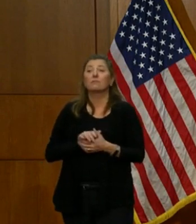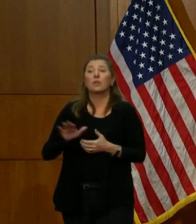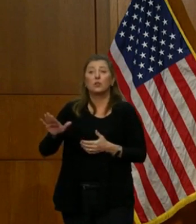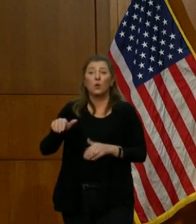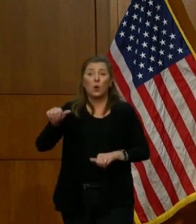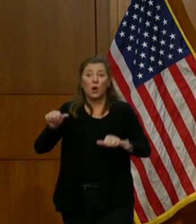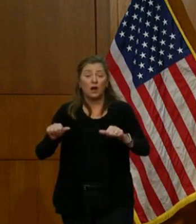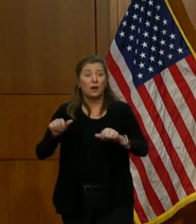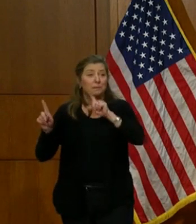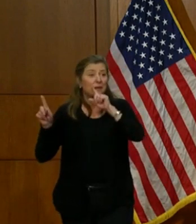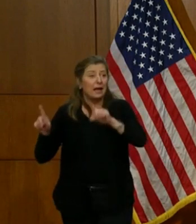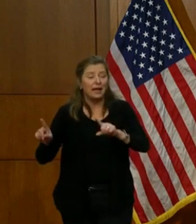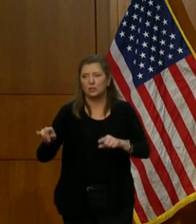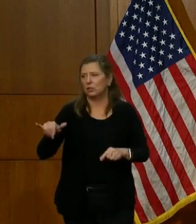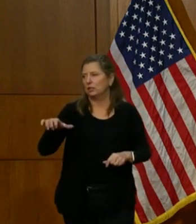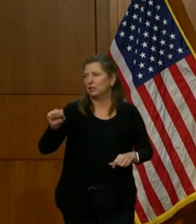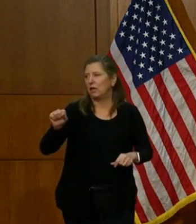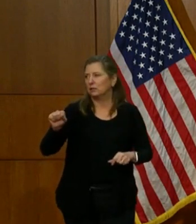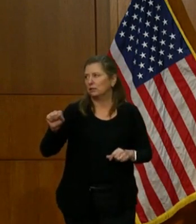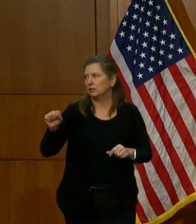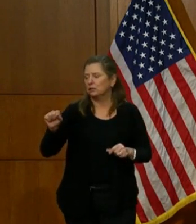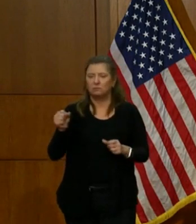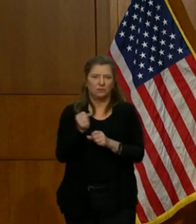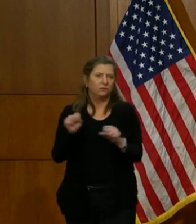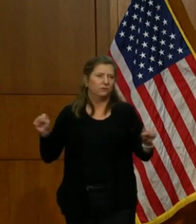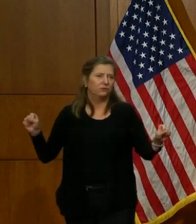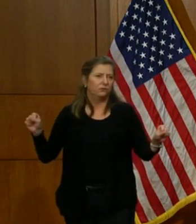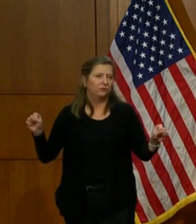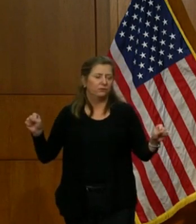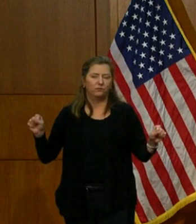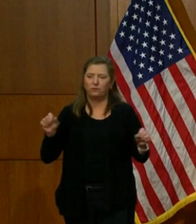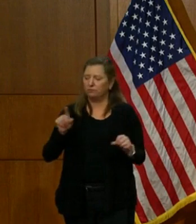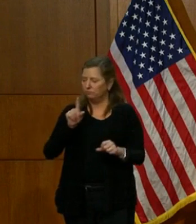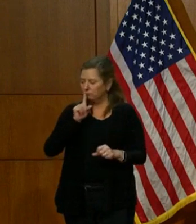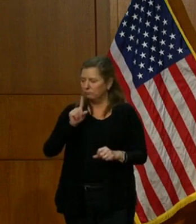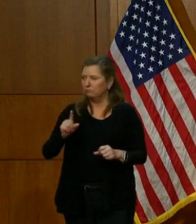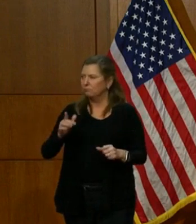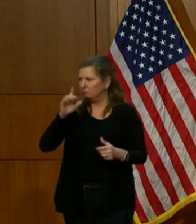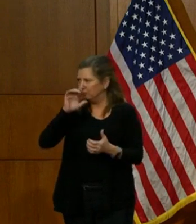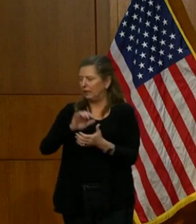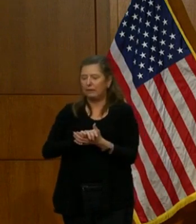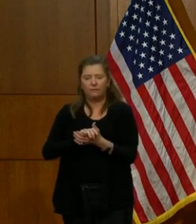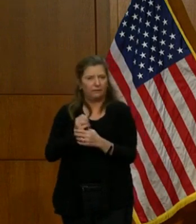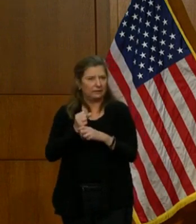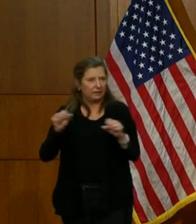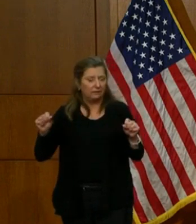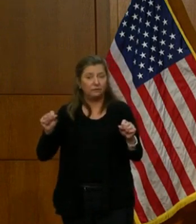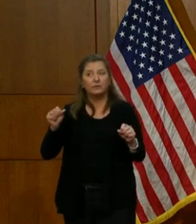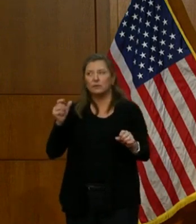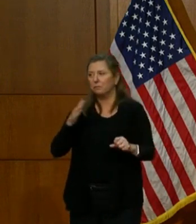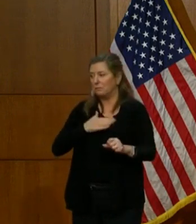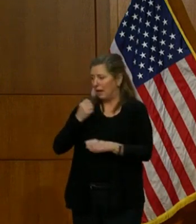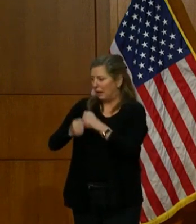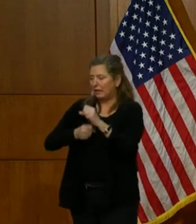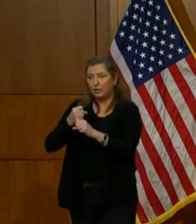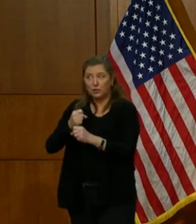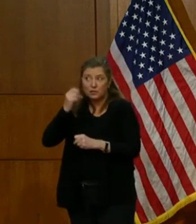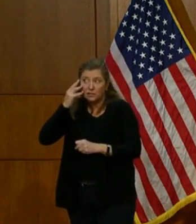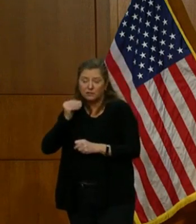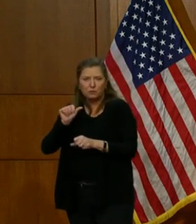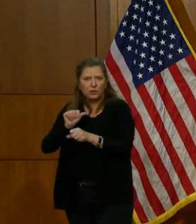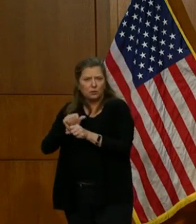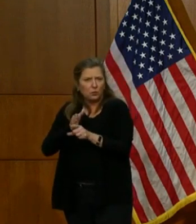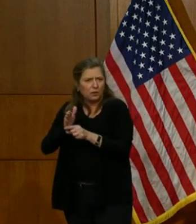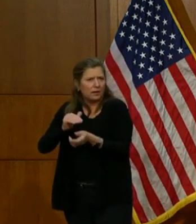you is yes. I believe that with all my heart, based on years of experience as a doctor.